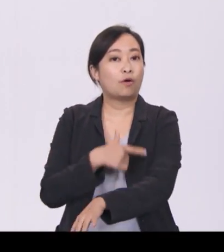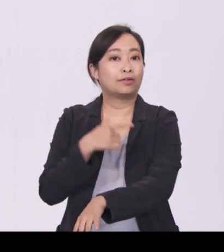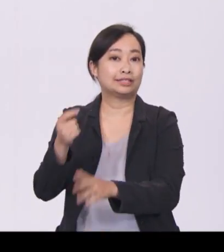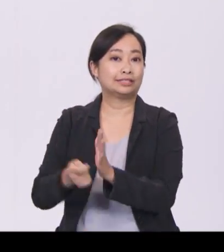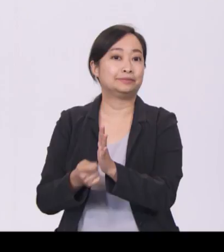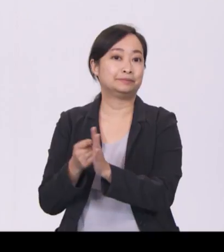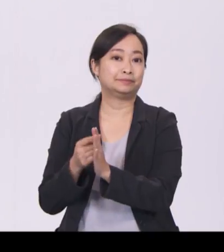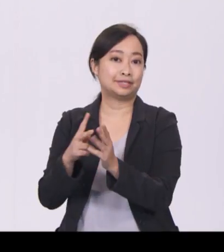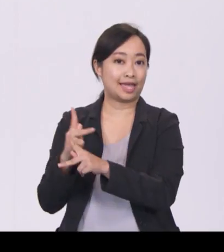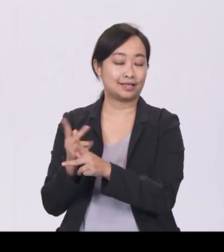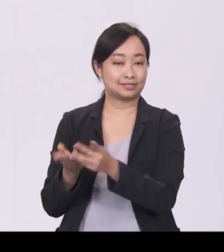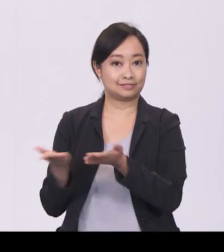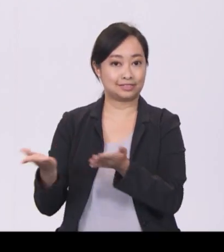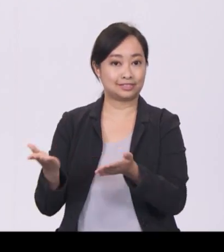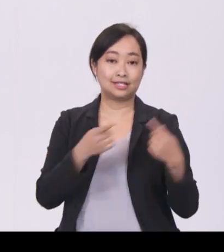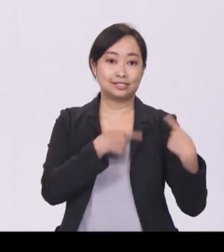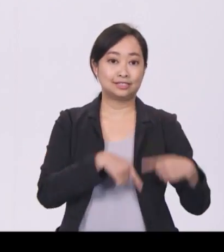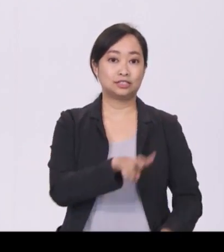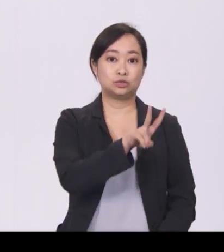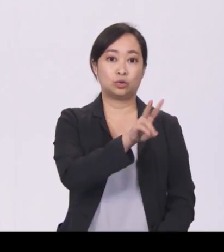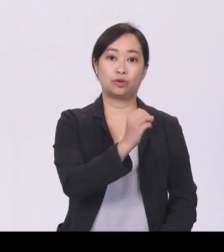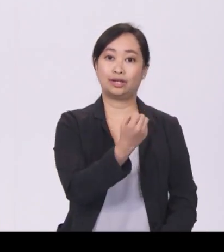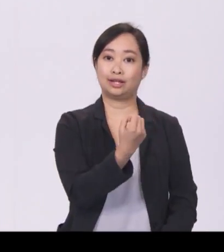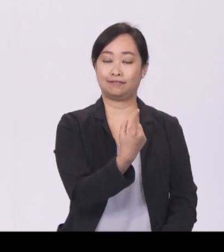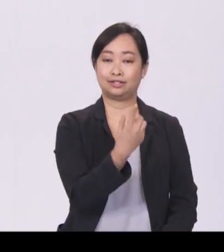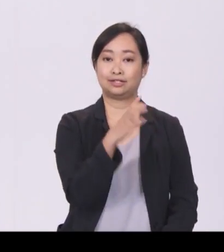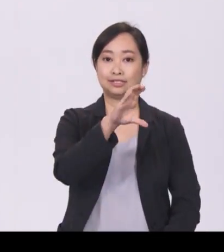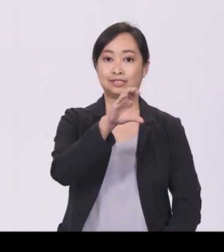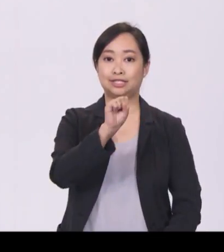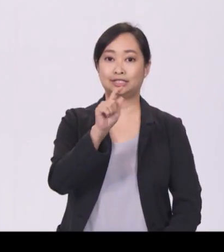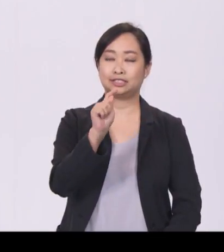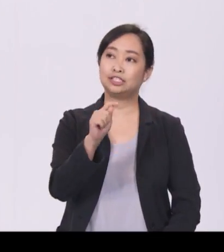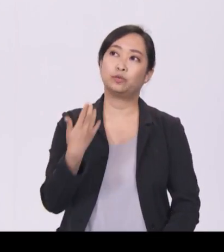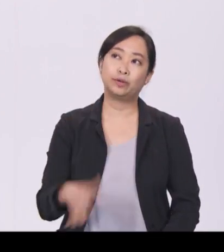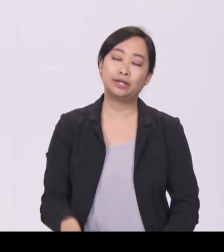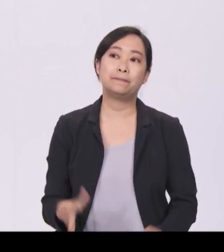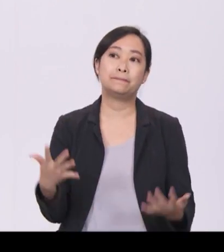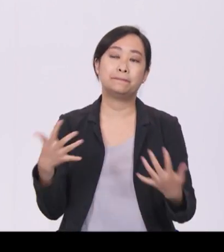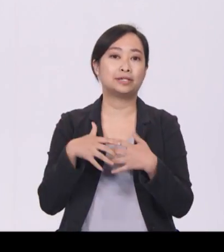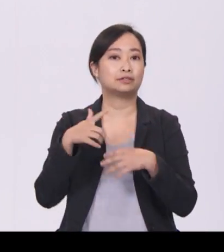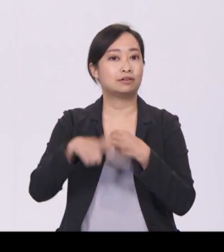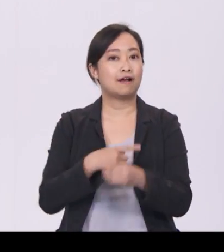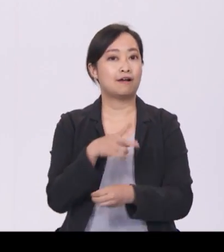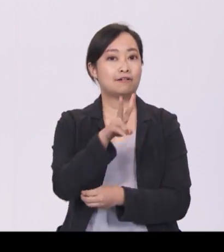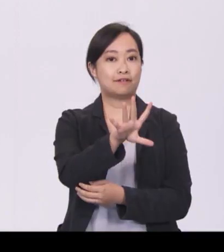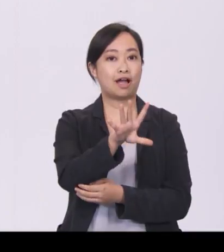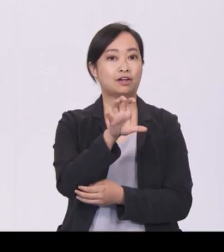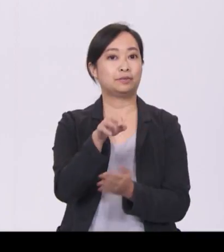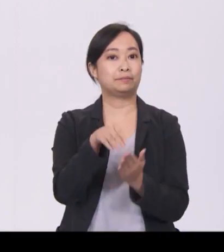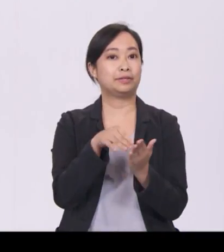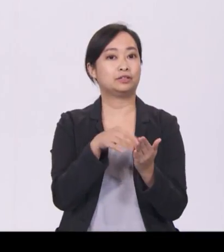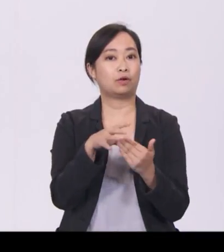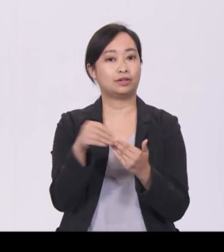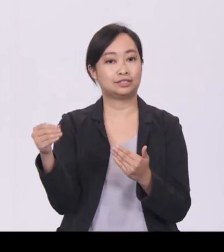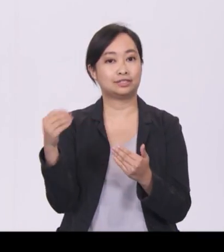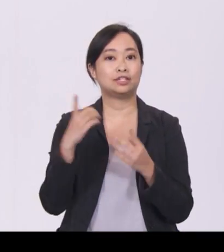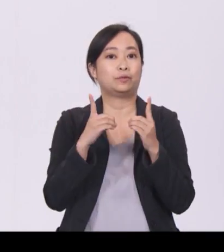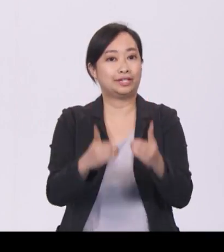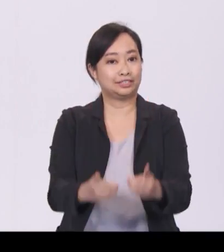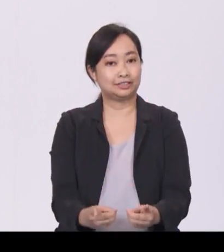Since 2011, the CST has matched around $500 million in donations raised by more than